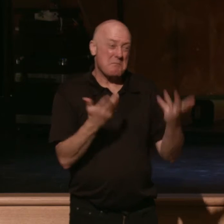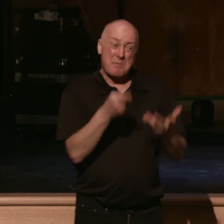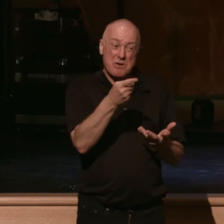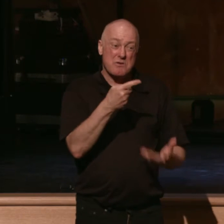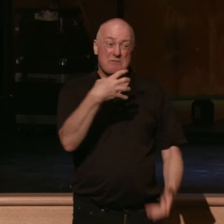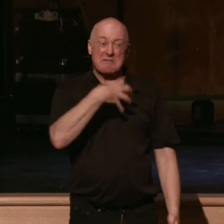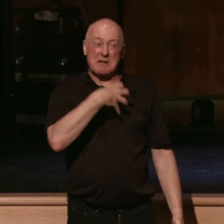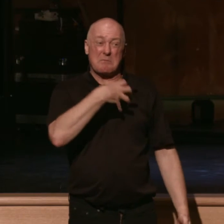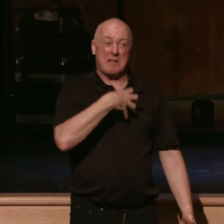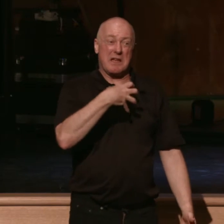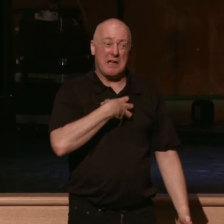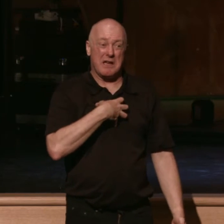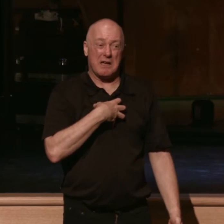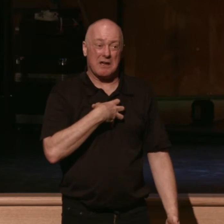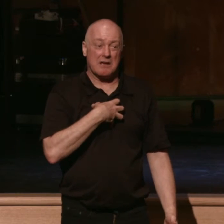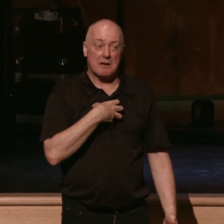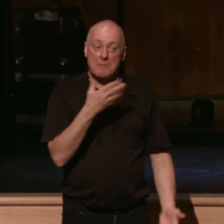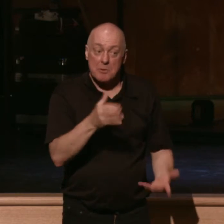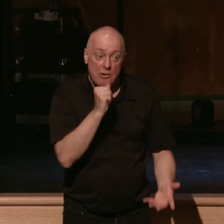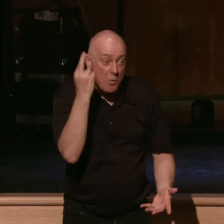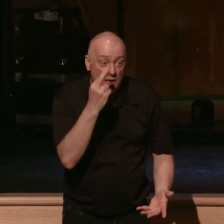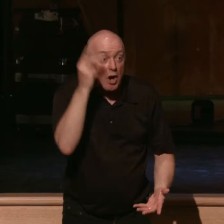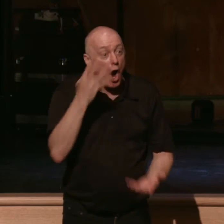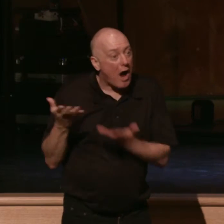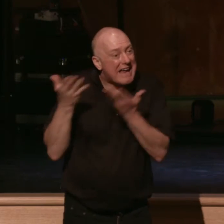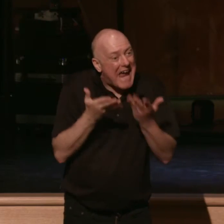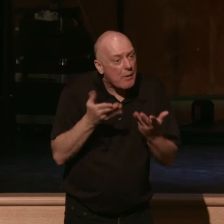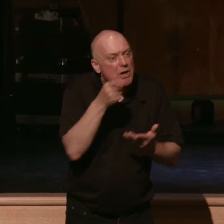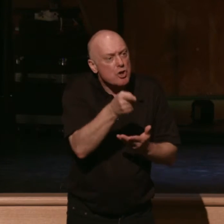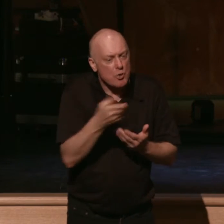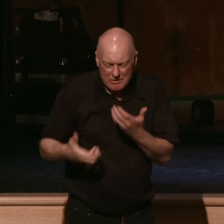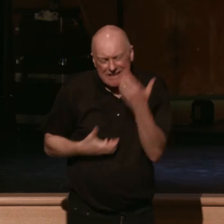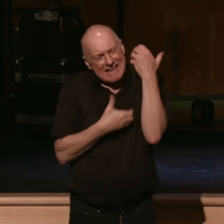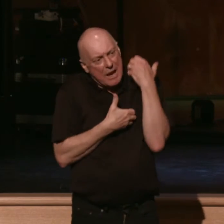that God is maybe carrying you in this? Do you fail to see that God is carrying you in this?